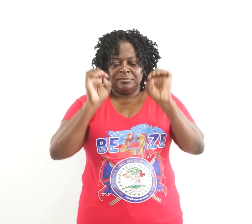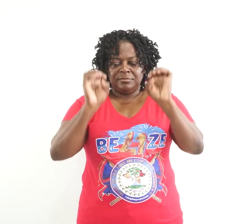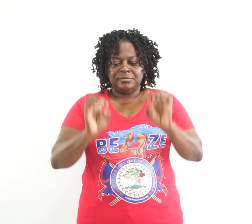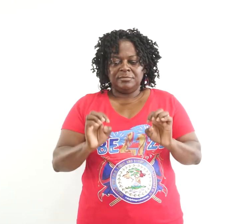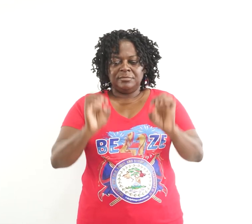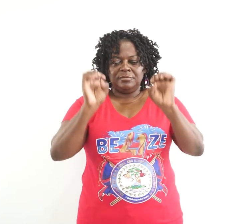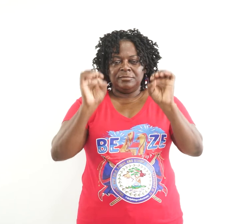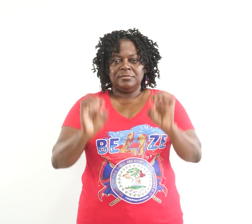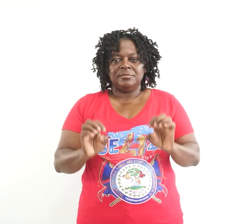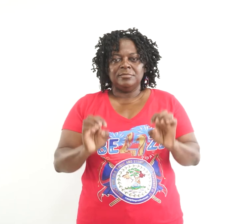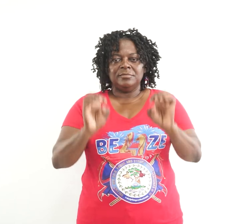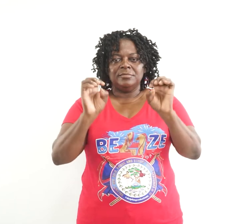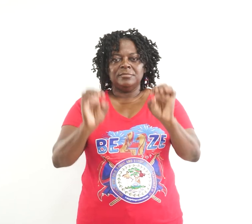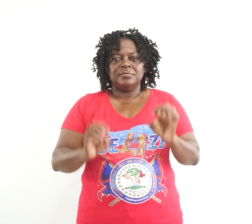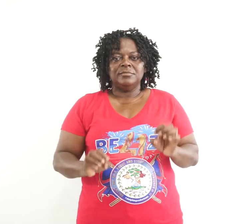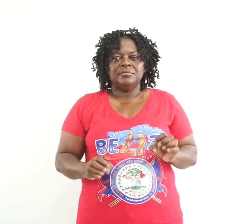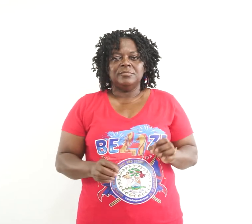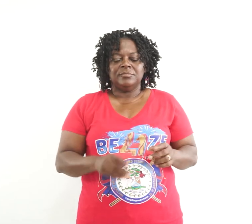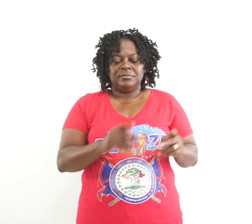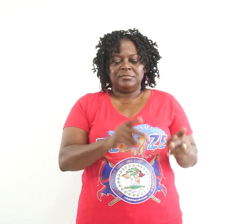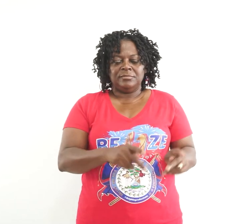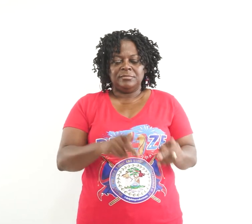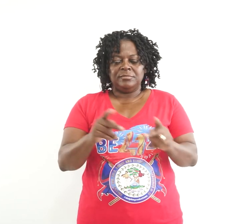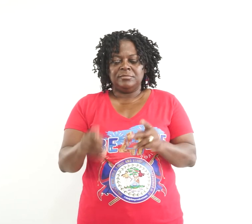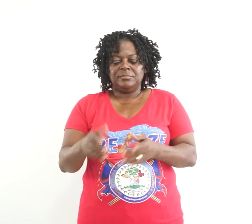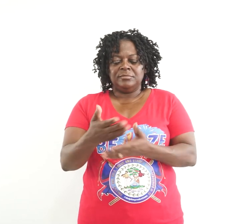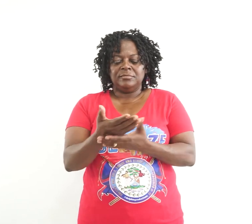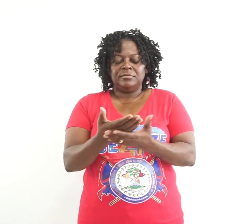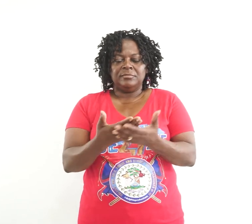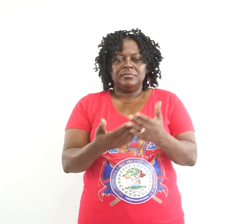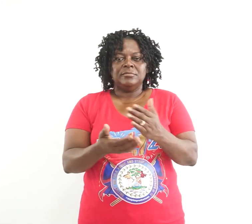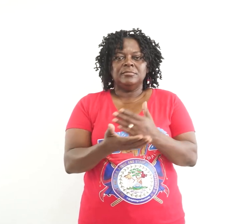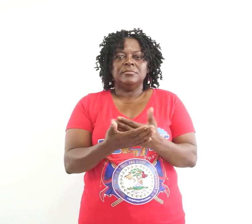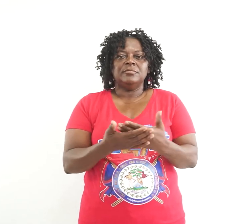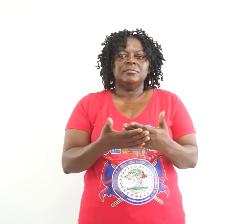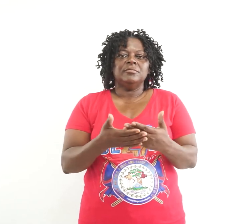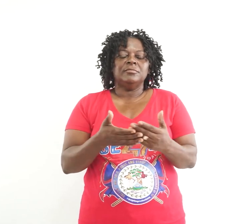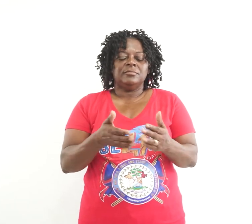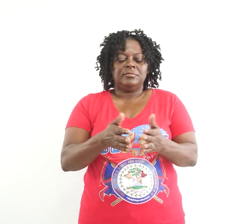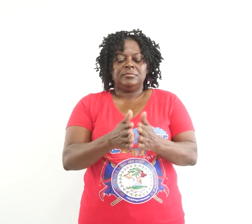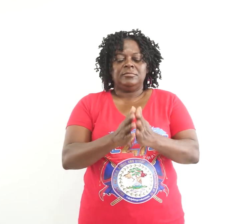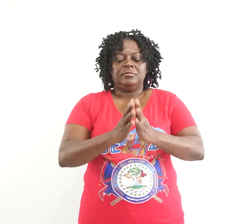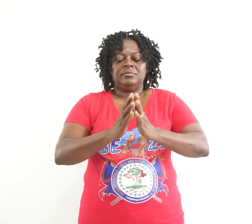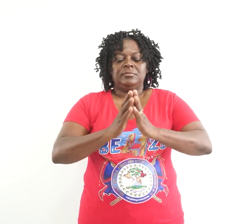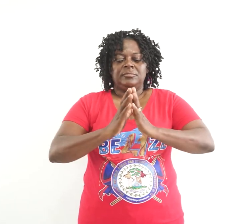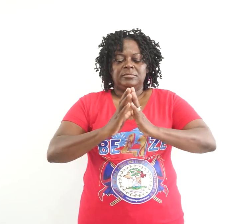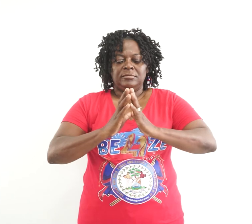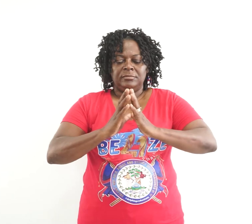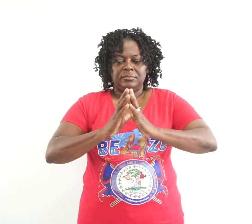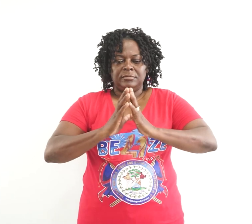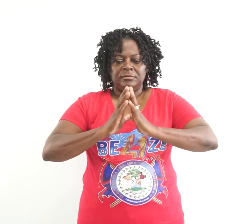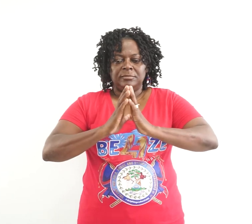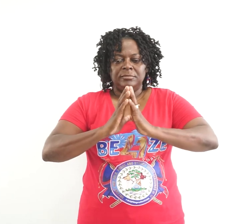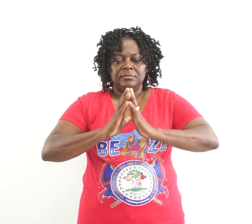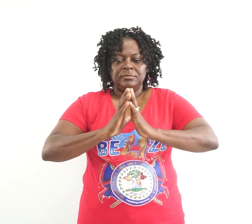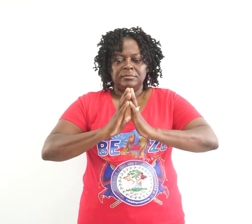Place hands in prayer position with only